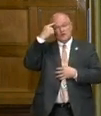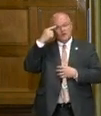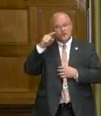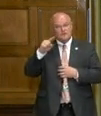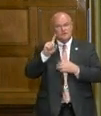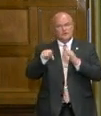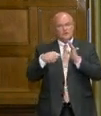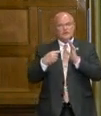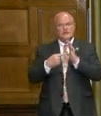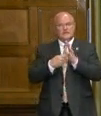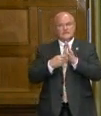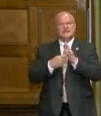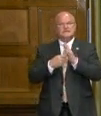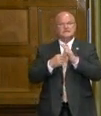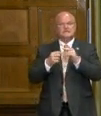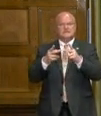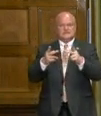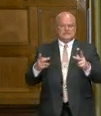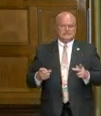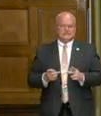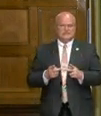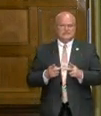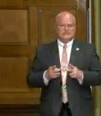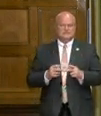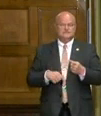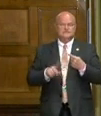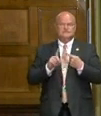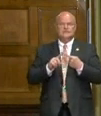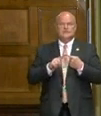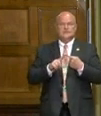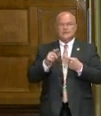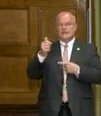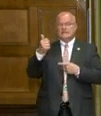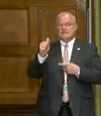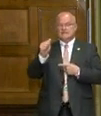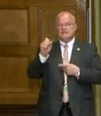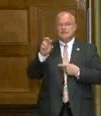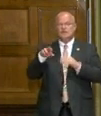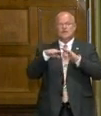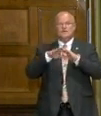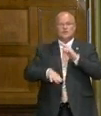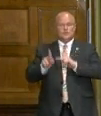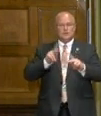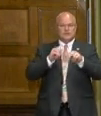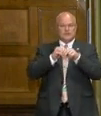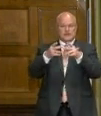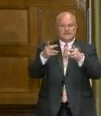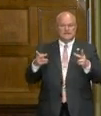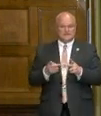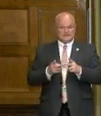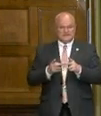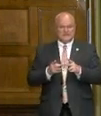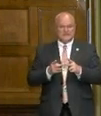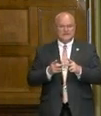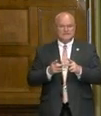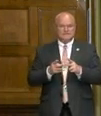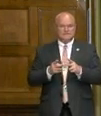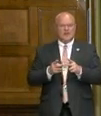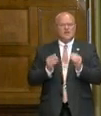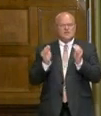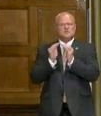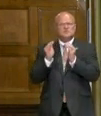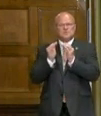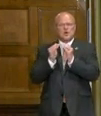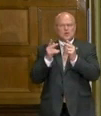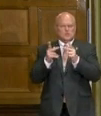these facilities. One of them is 10 or fewer people in the facility, and that would be for the